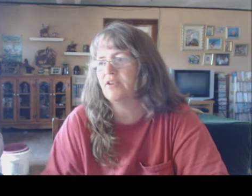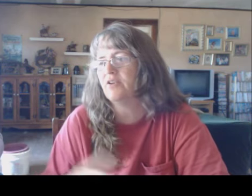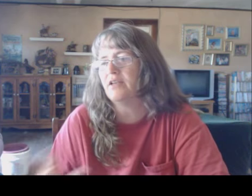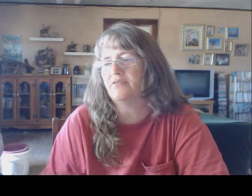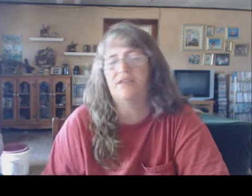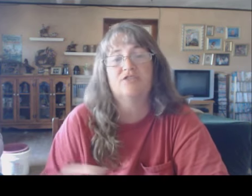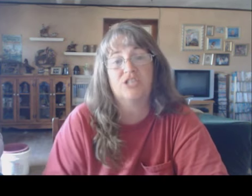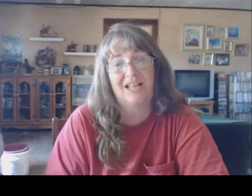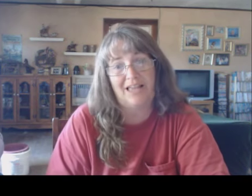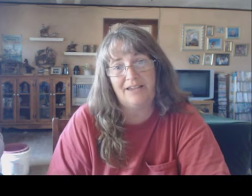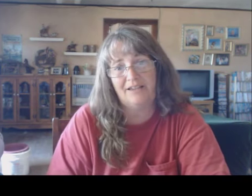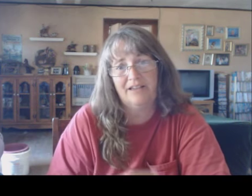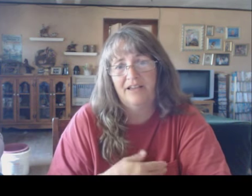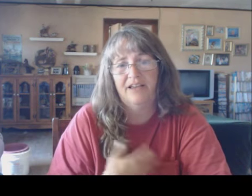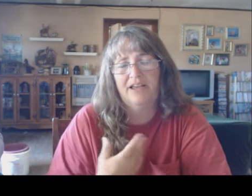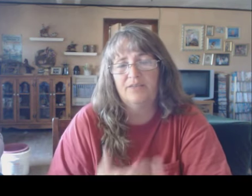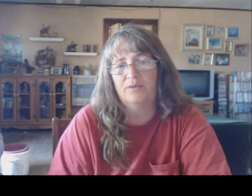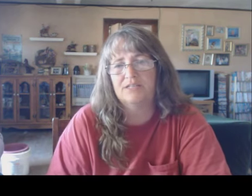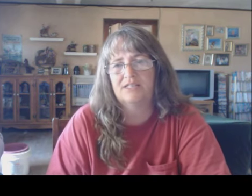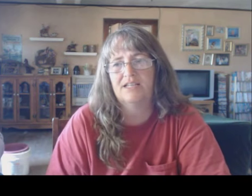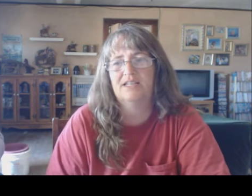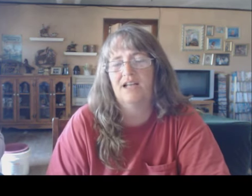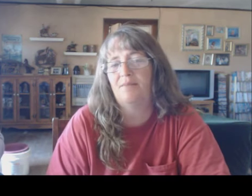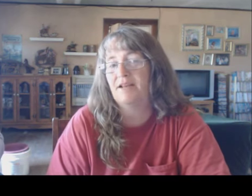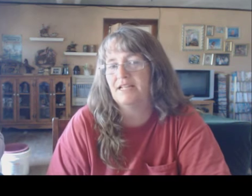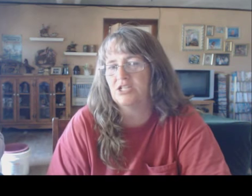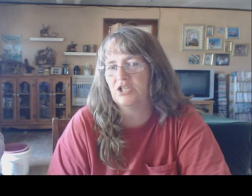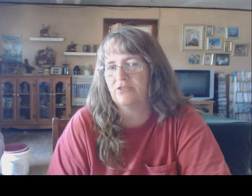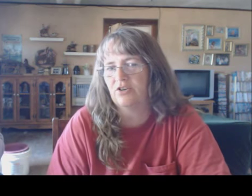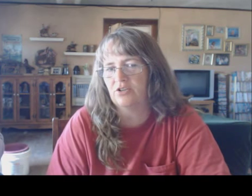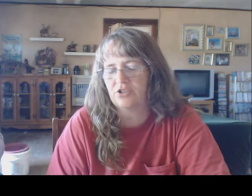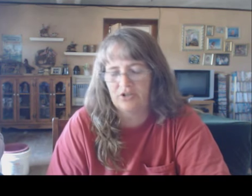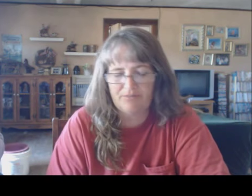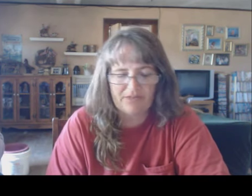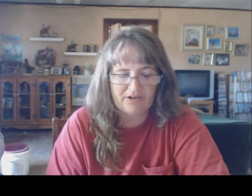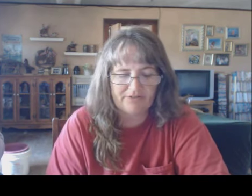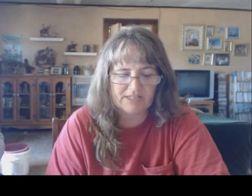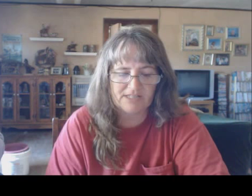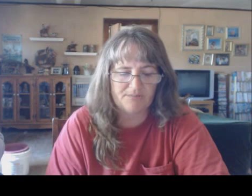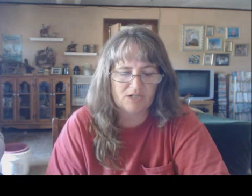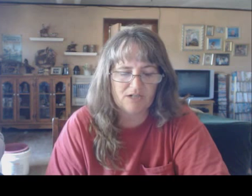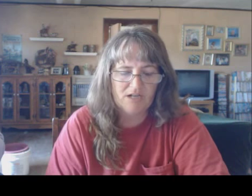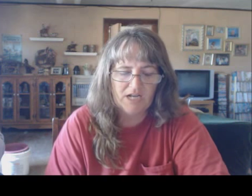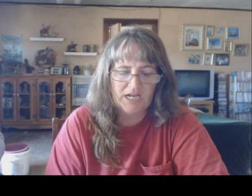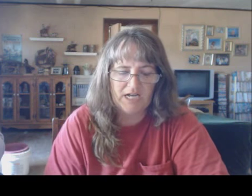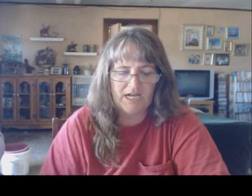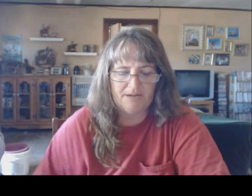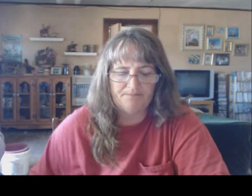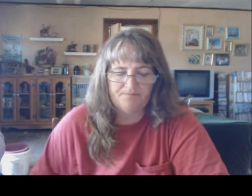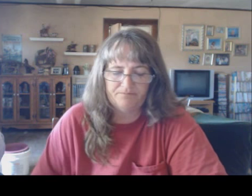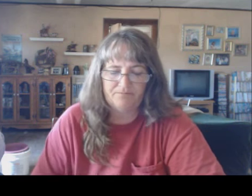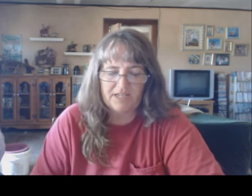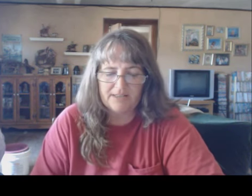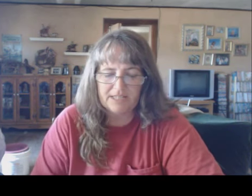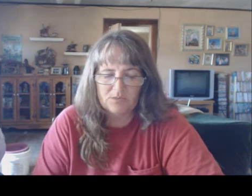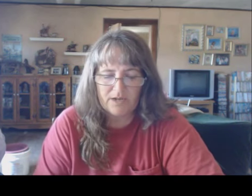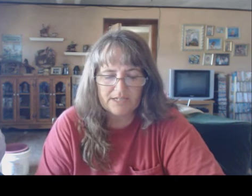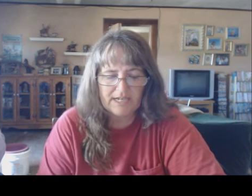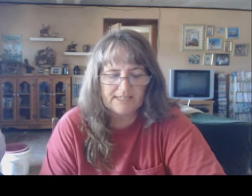figuring out the flavors that I like and the ones that I might need to look for an alternative method of consumption. Um, this one does